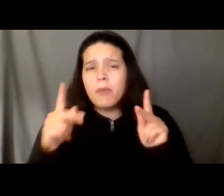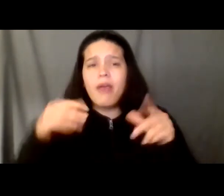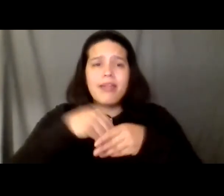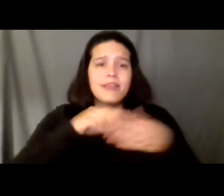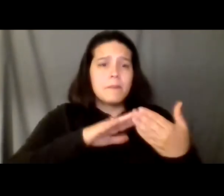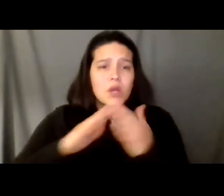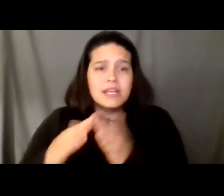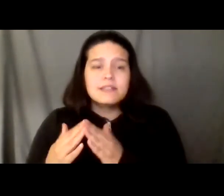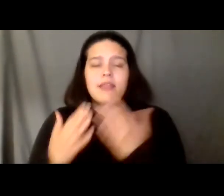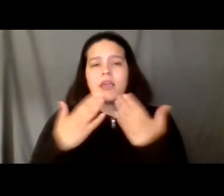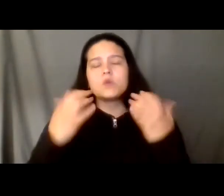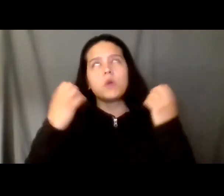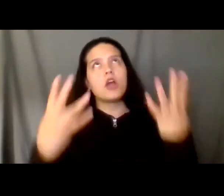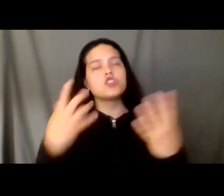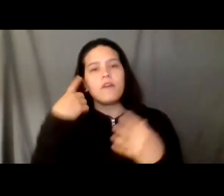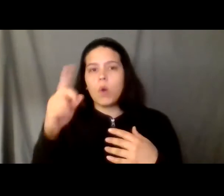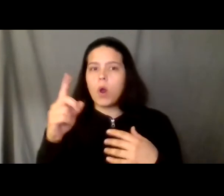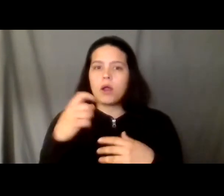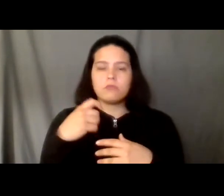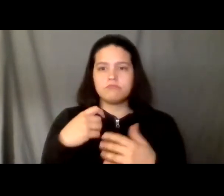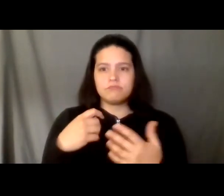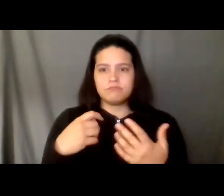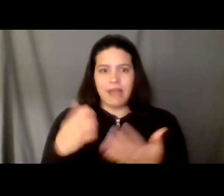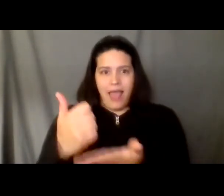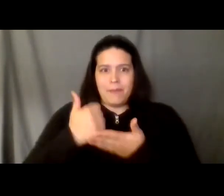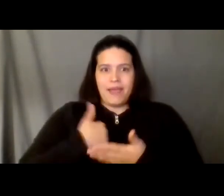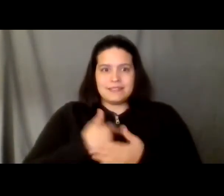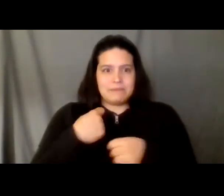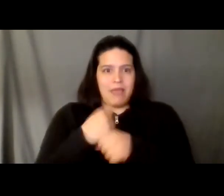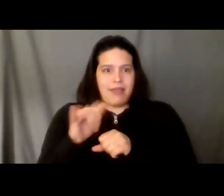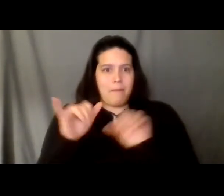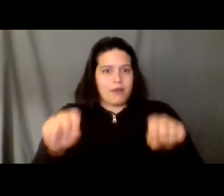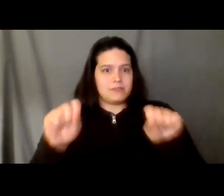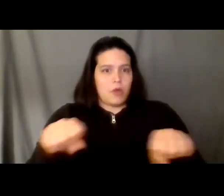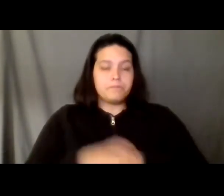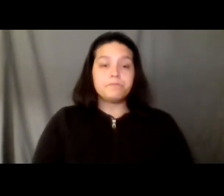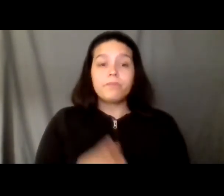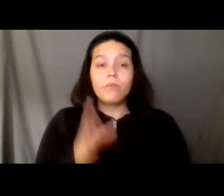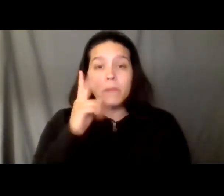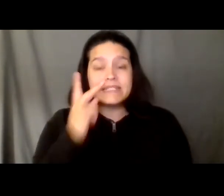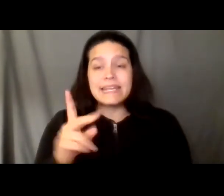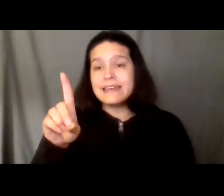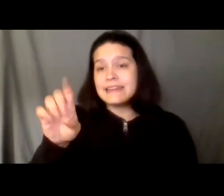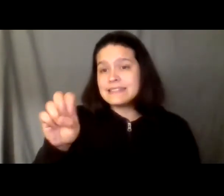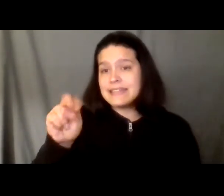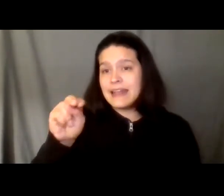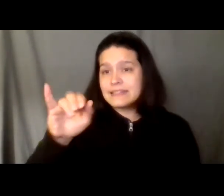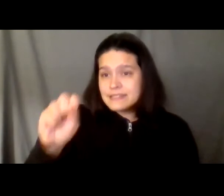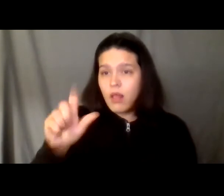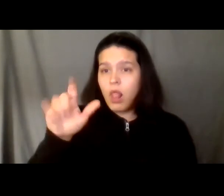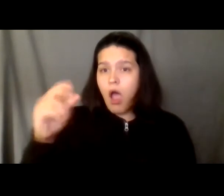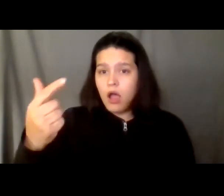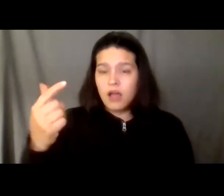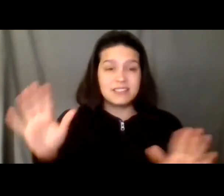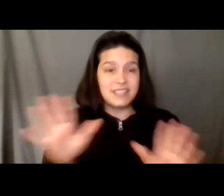thank you so much for making that possible we'll be seeing dennis long on sunday who borrows a